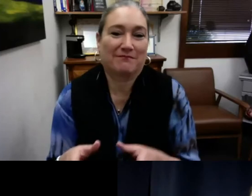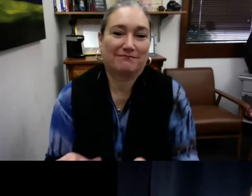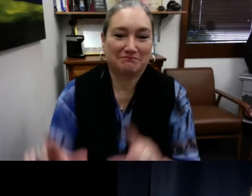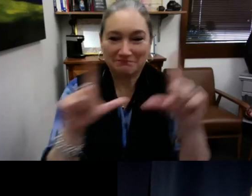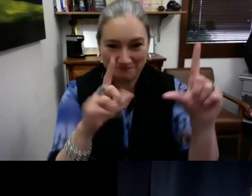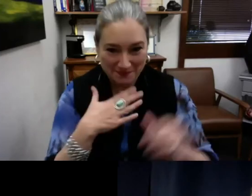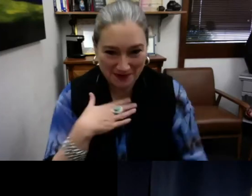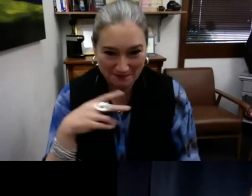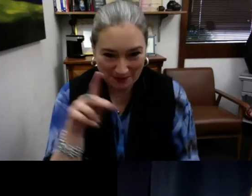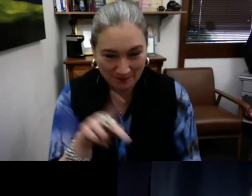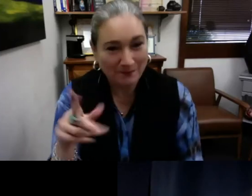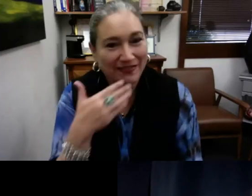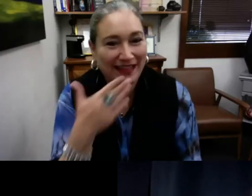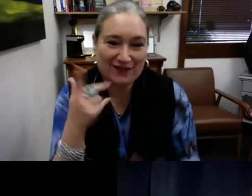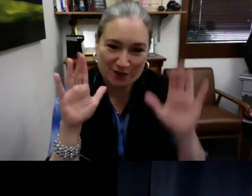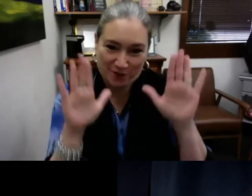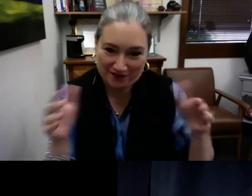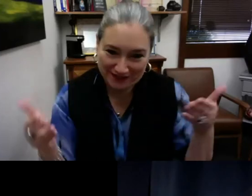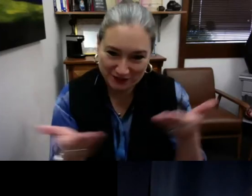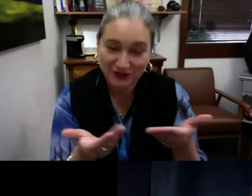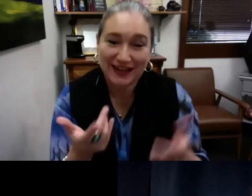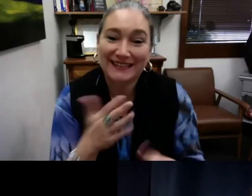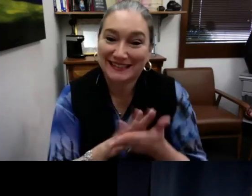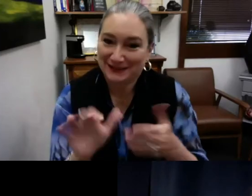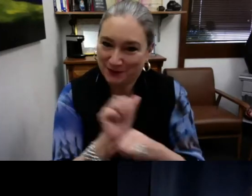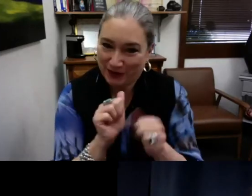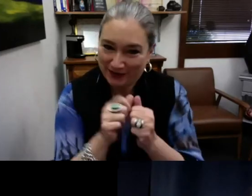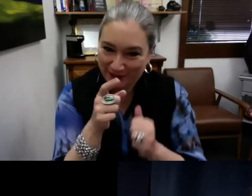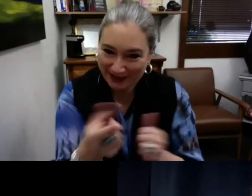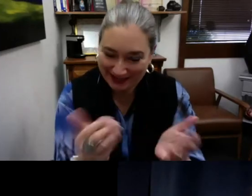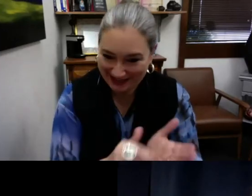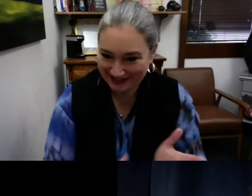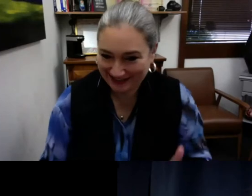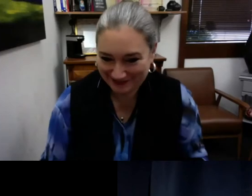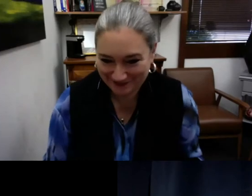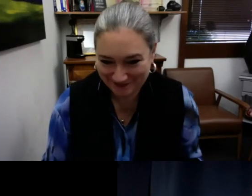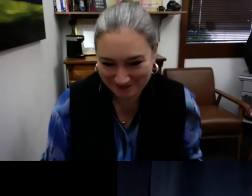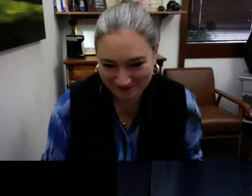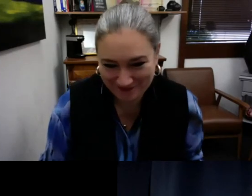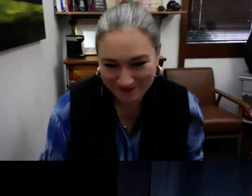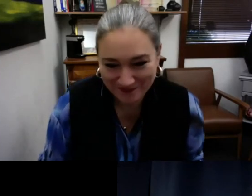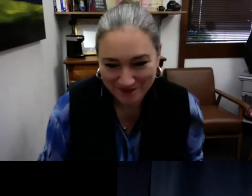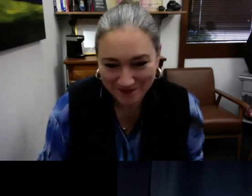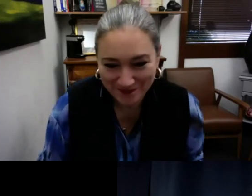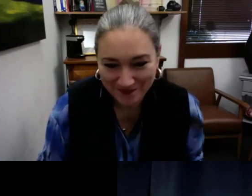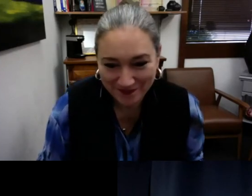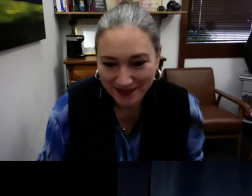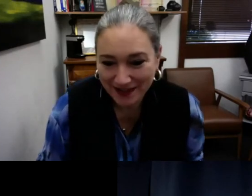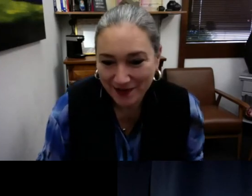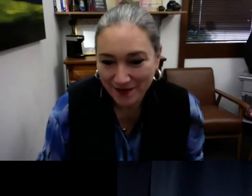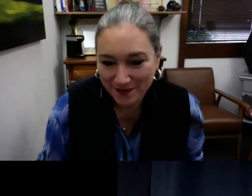Thank you. Thank you. Let me go ahead and pull up my PowerPoint presentation. Thank you for that. It's been so nice to work with you as well.